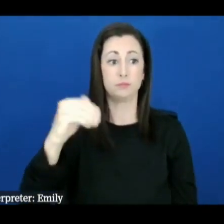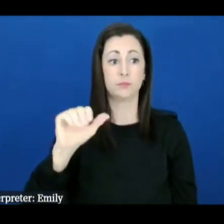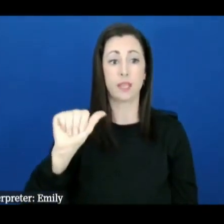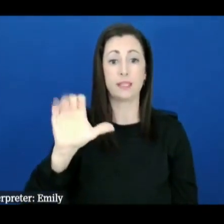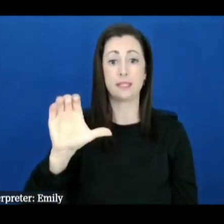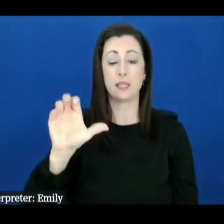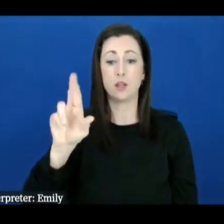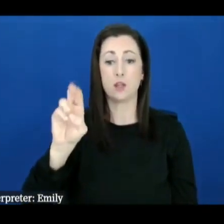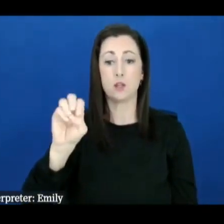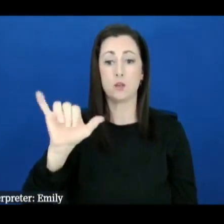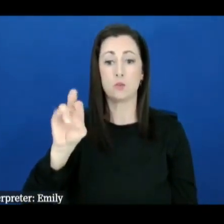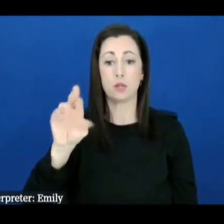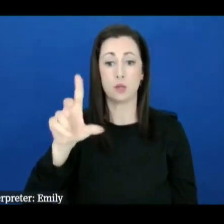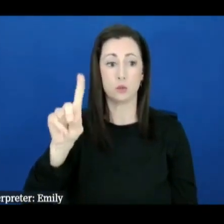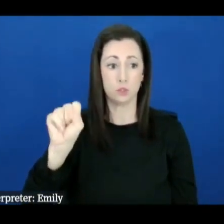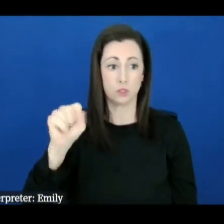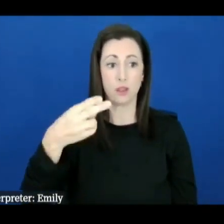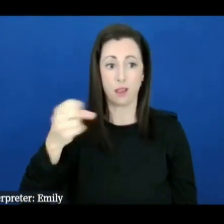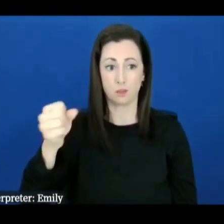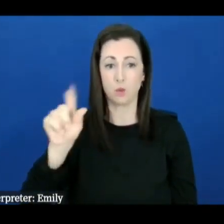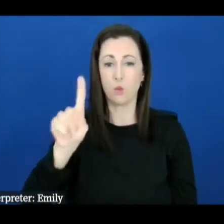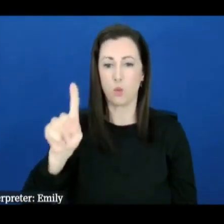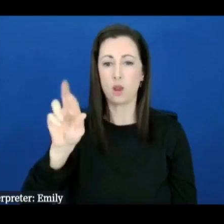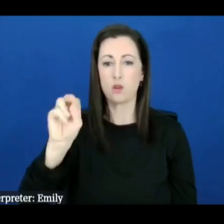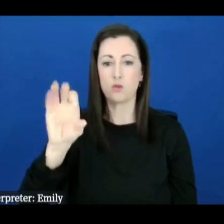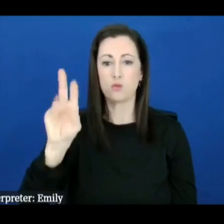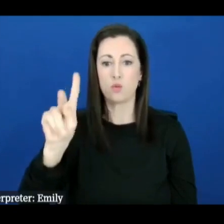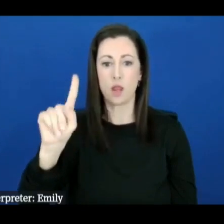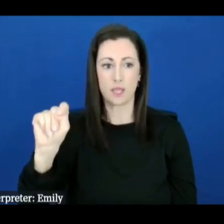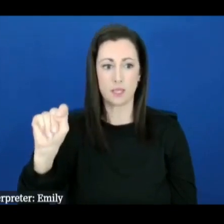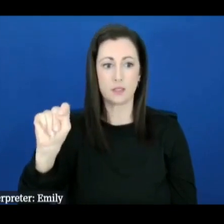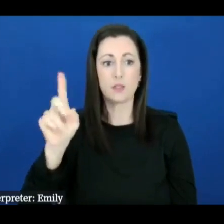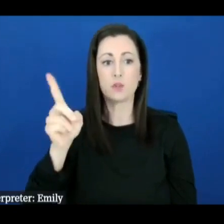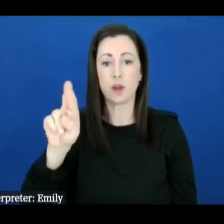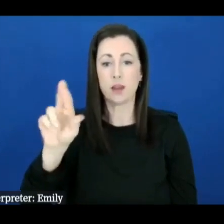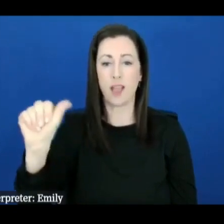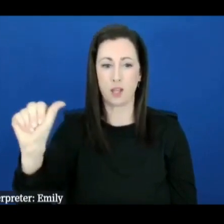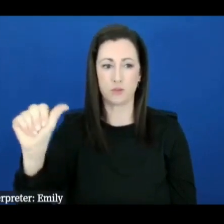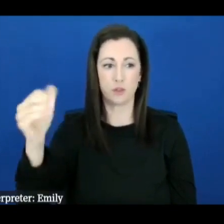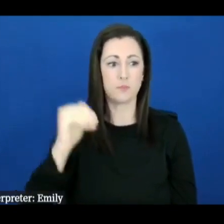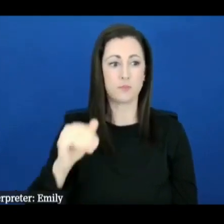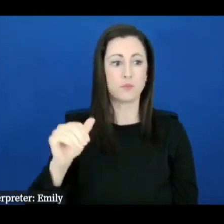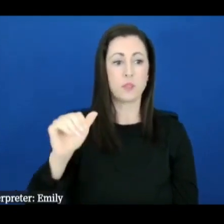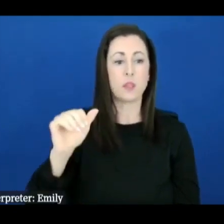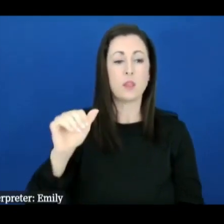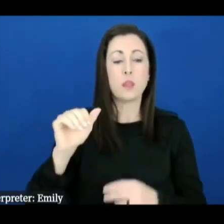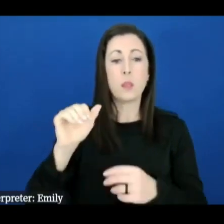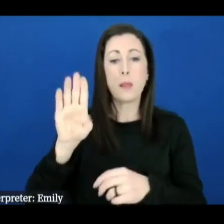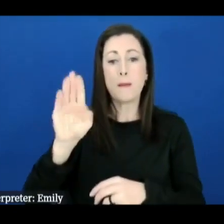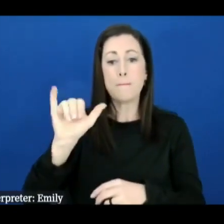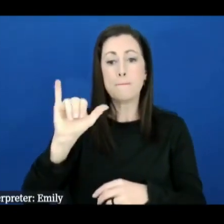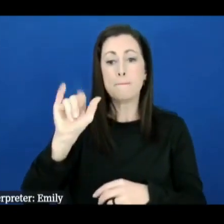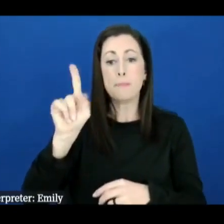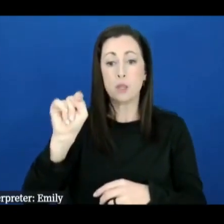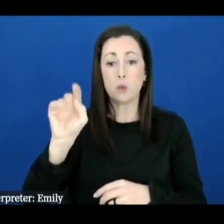they'll also be canvassing in the Biltmore area and that means that they're going door to door and connecting and offering assistance directly